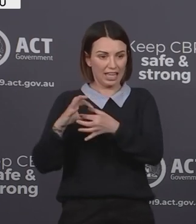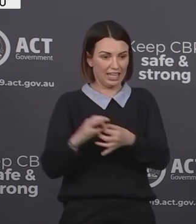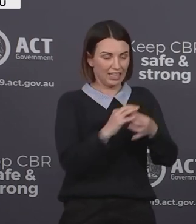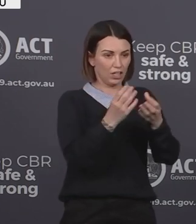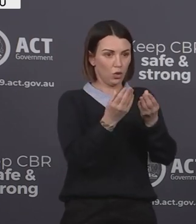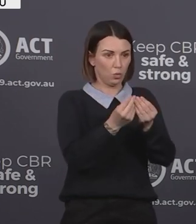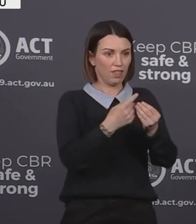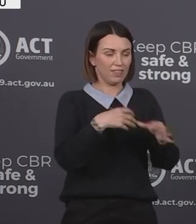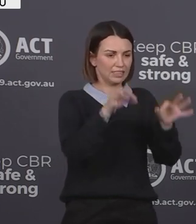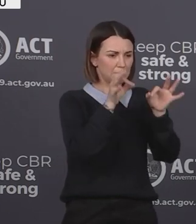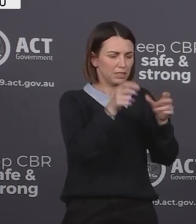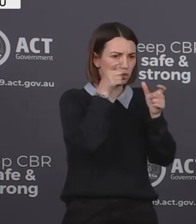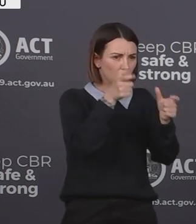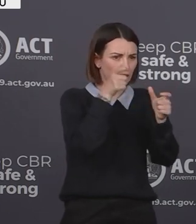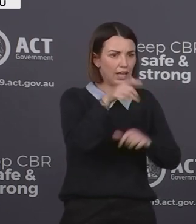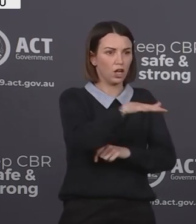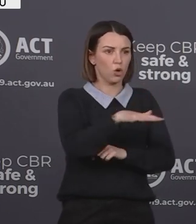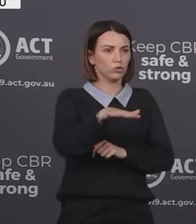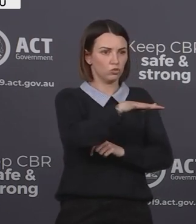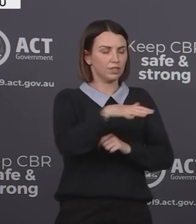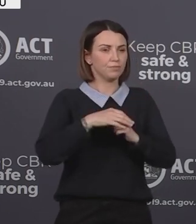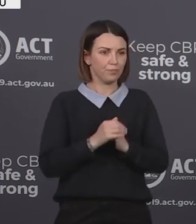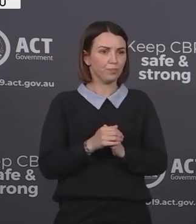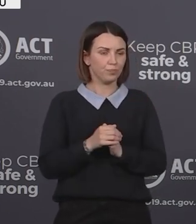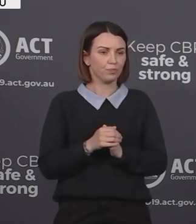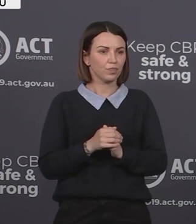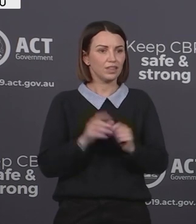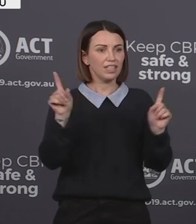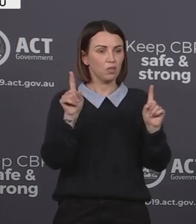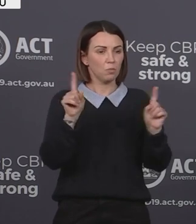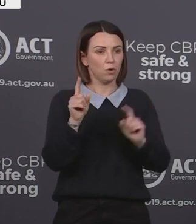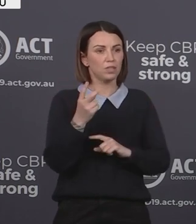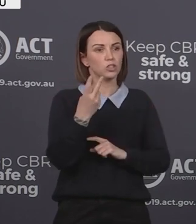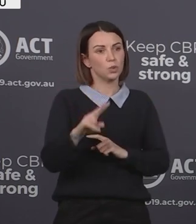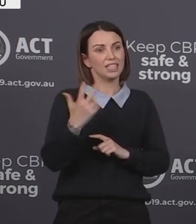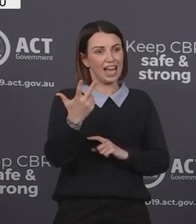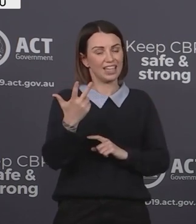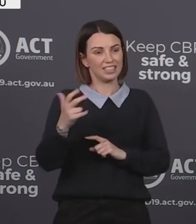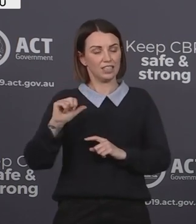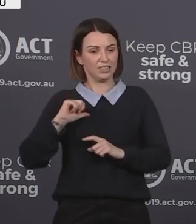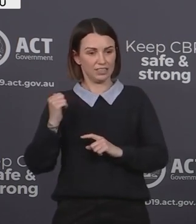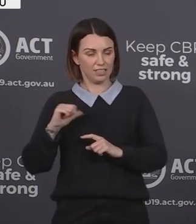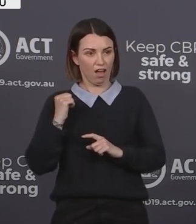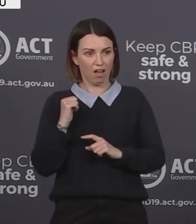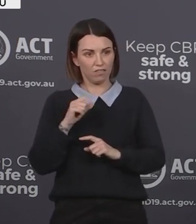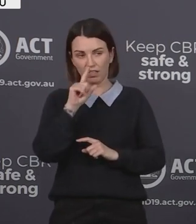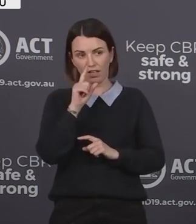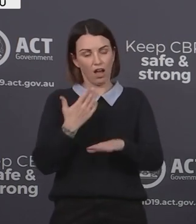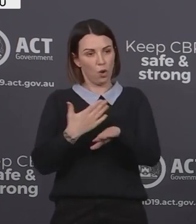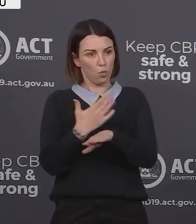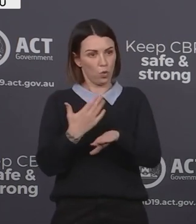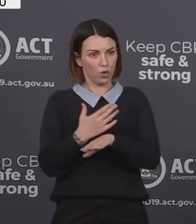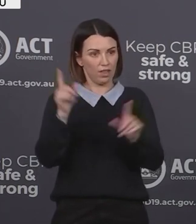with the special care nursery. There are currently 28 CHS team members who are unable to work